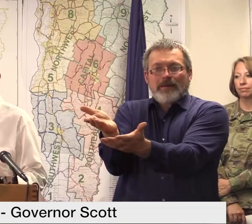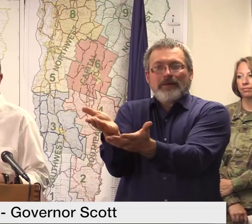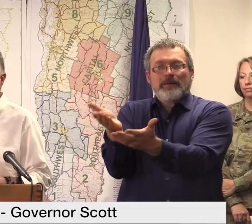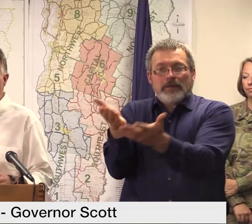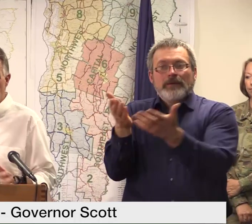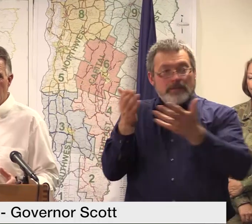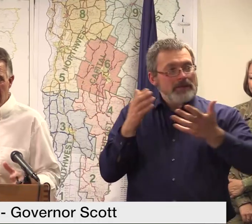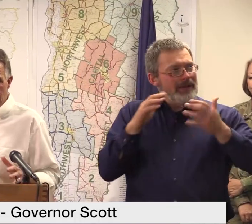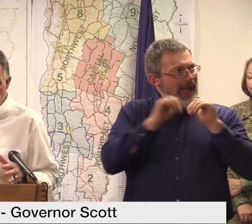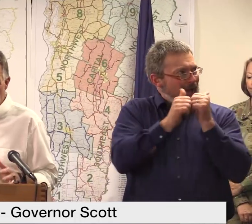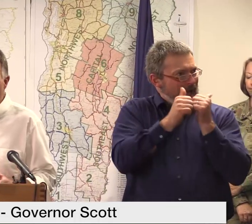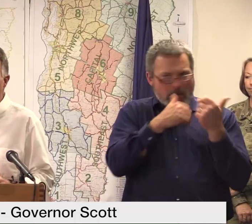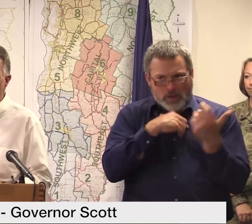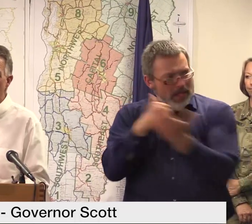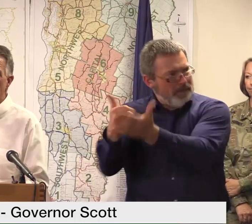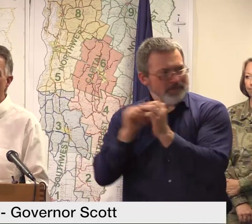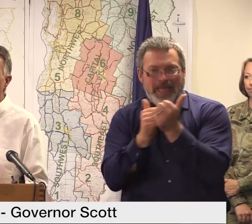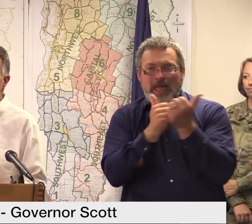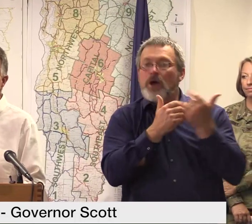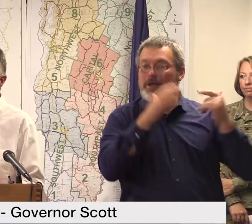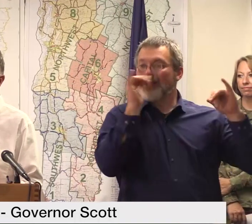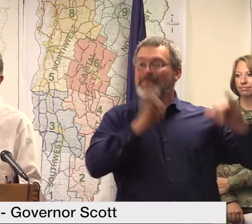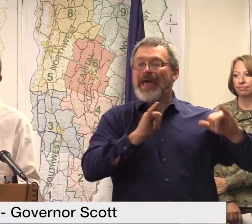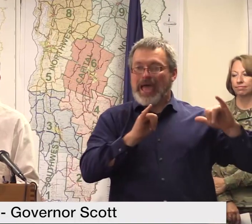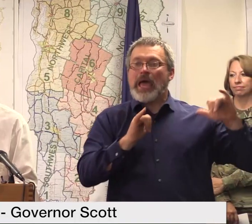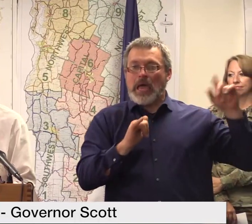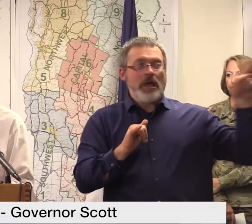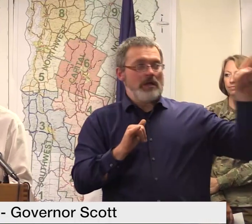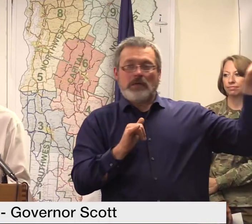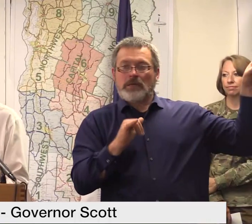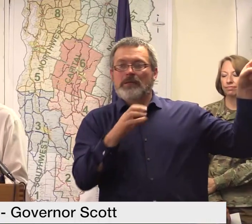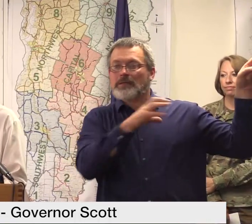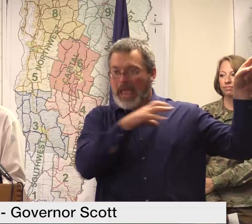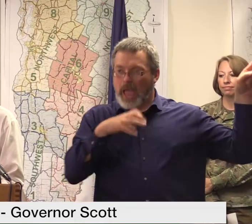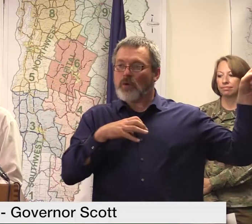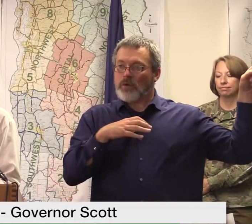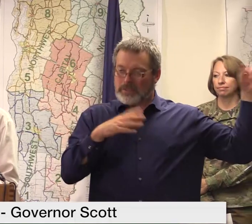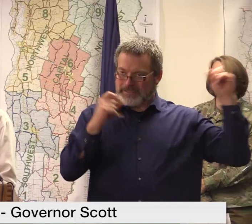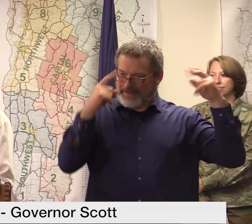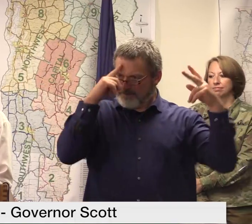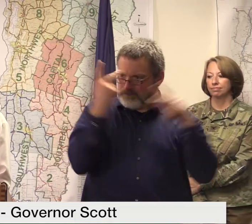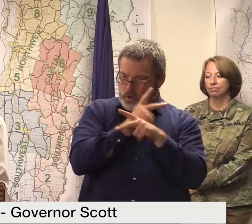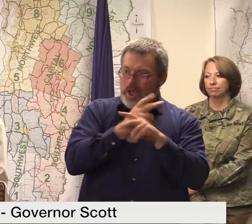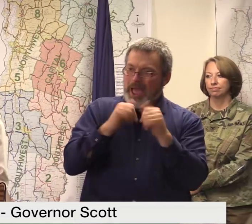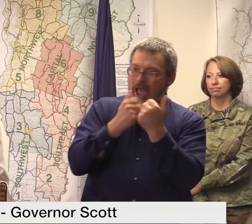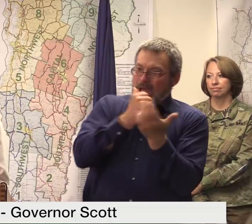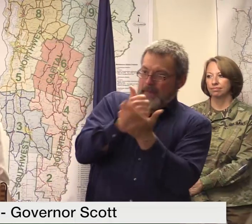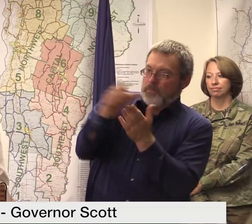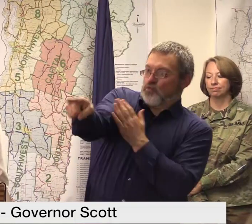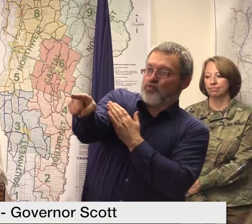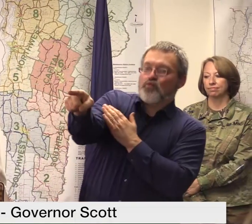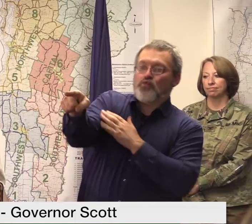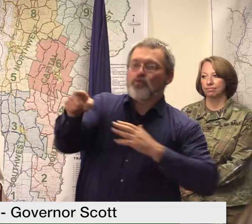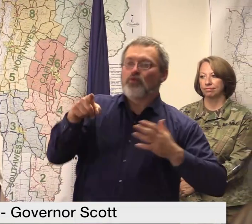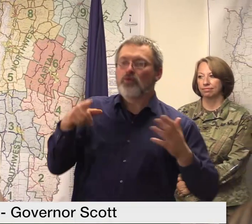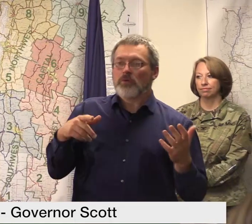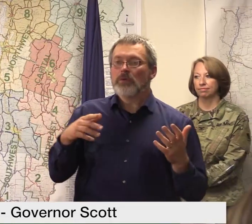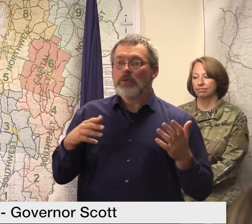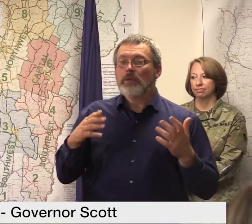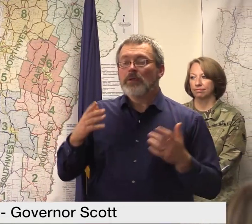it's so important for people to keep reporting the damage they have and they suffer even if they know they won't qualify today